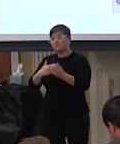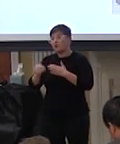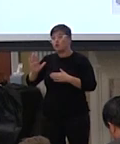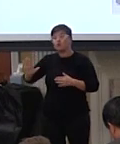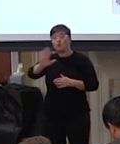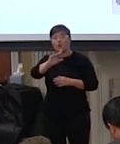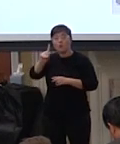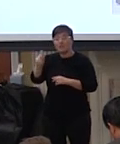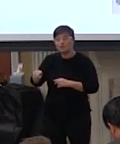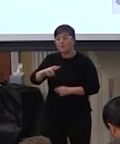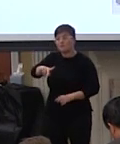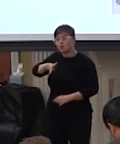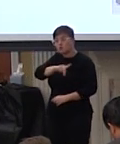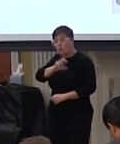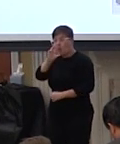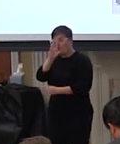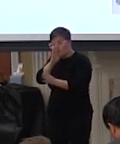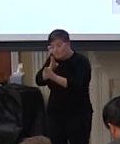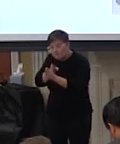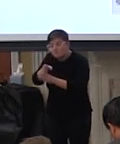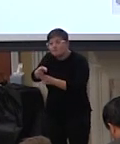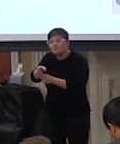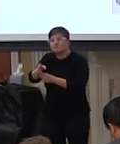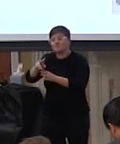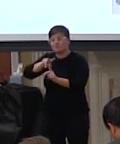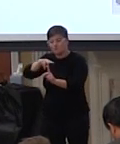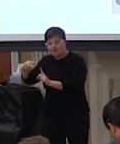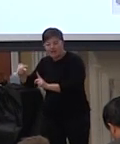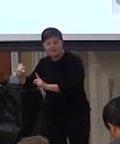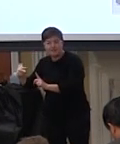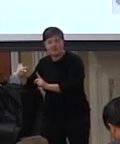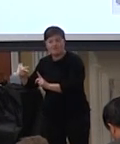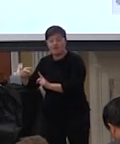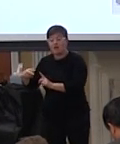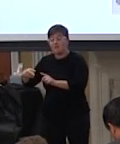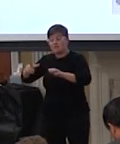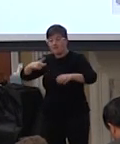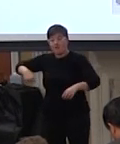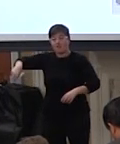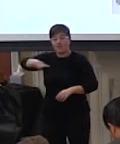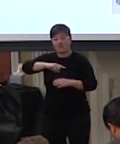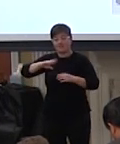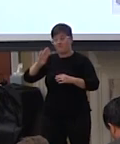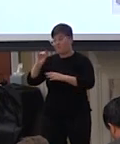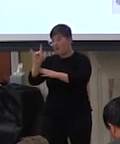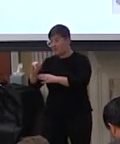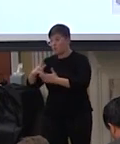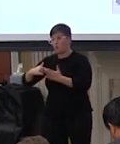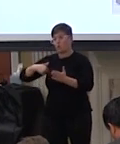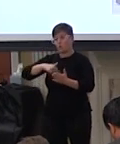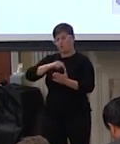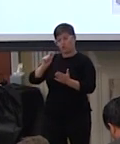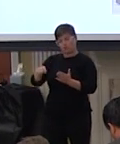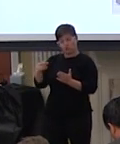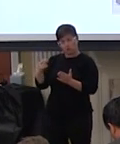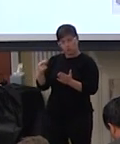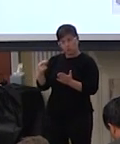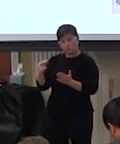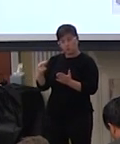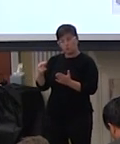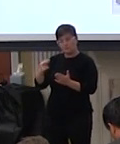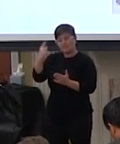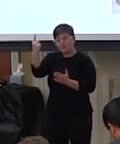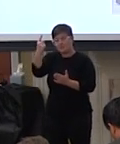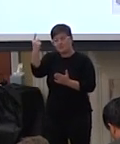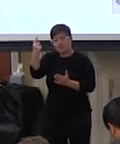are personal or from a disciplinary standpoint or you know the collective body and what we should do i think it's just it's